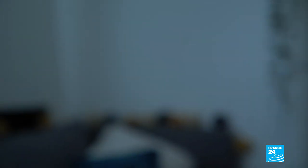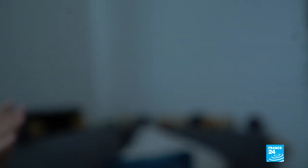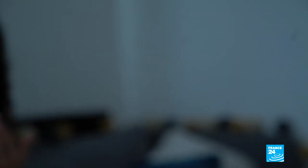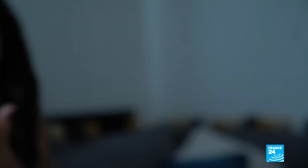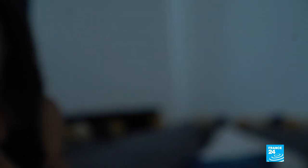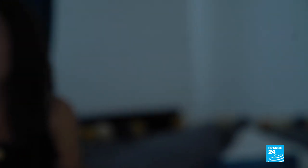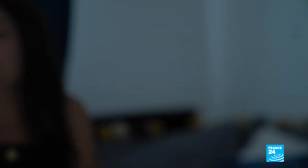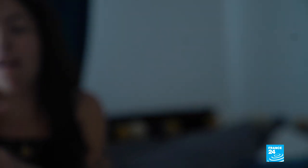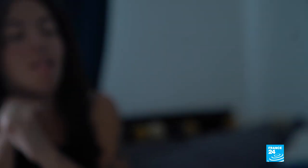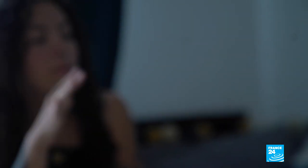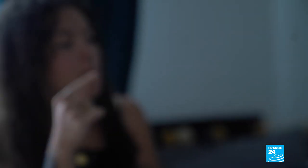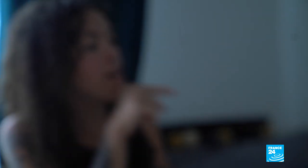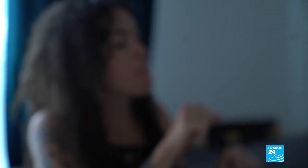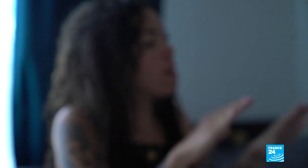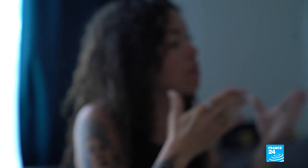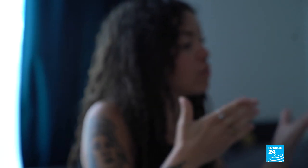signing is well-timed with his rapping.